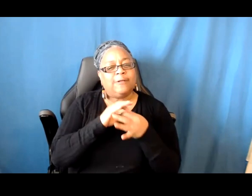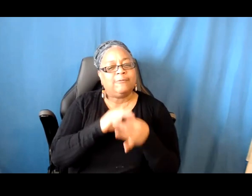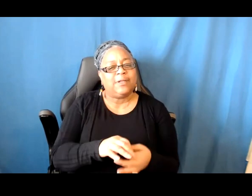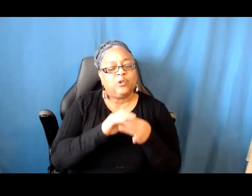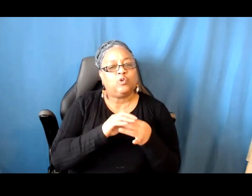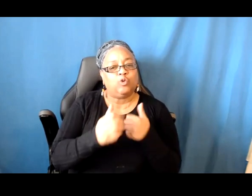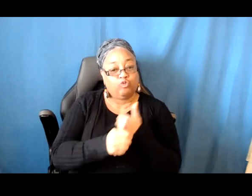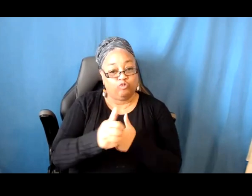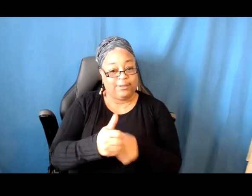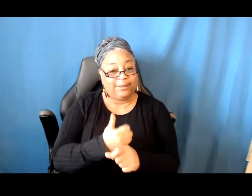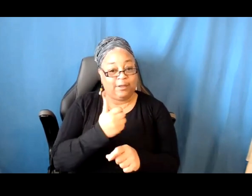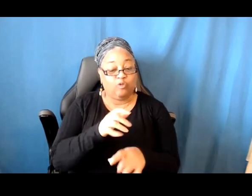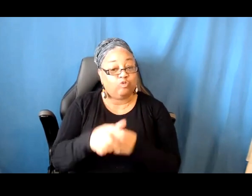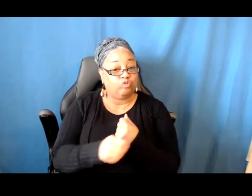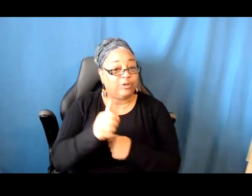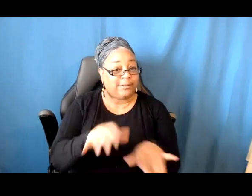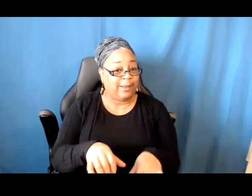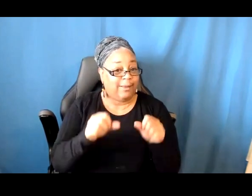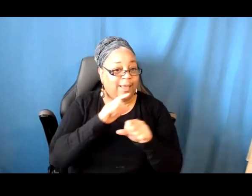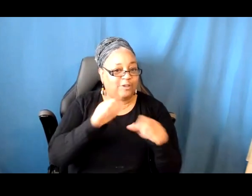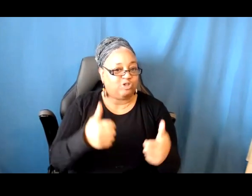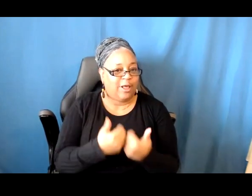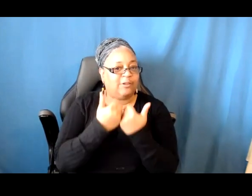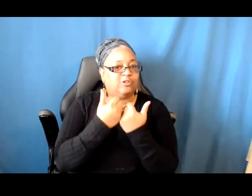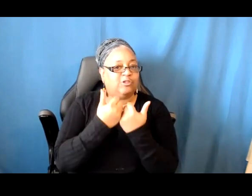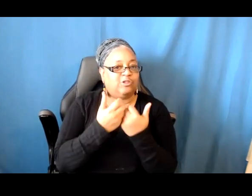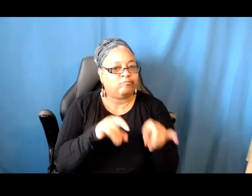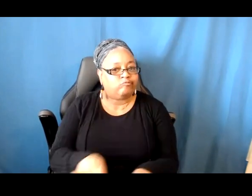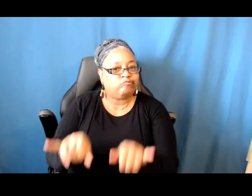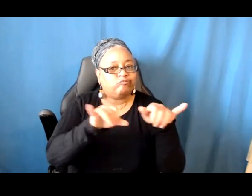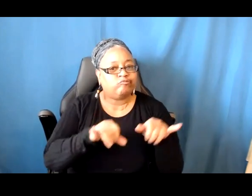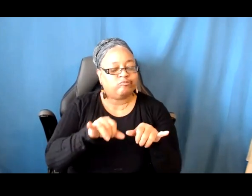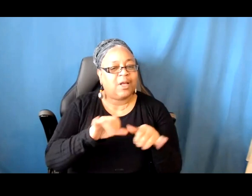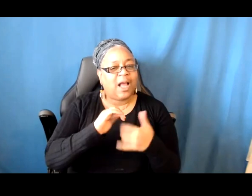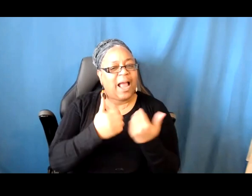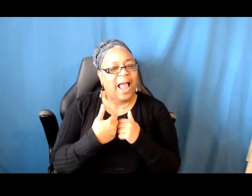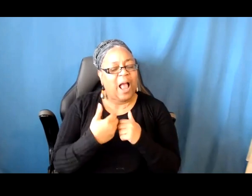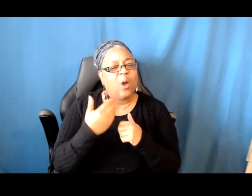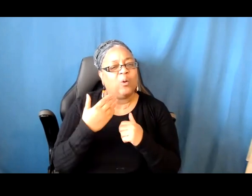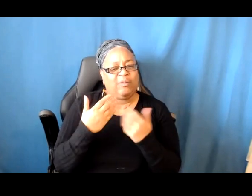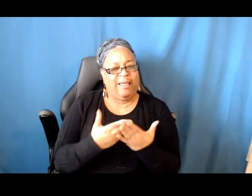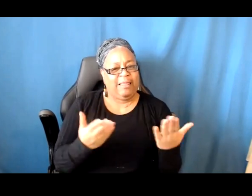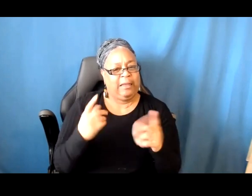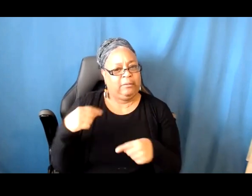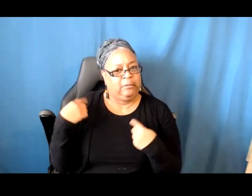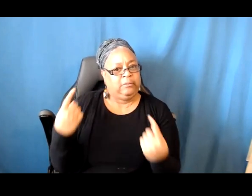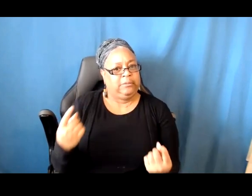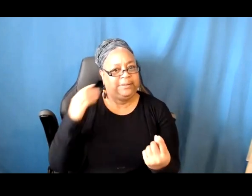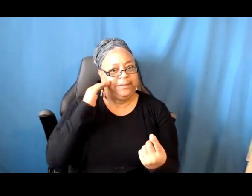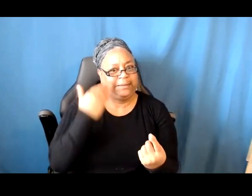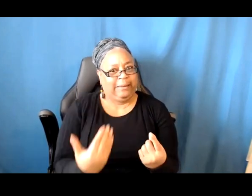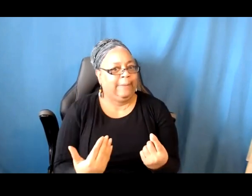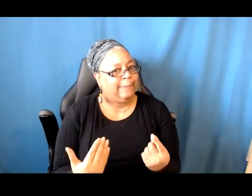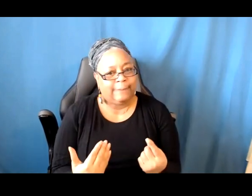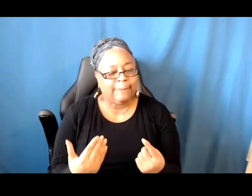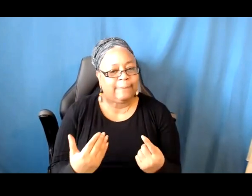taking, an element of challenging the status quo or the way things have been seen to us before, and